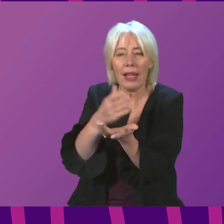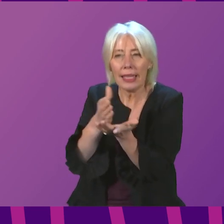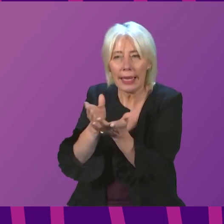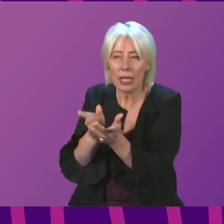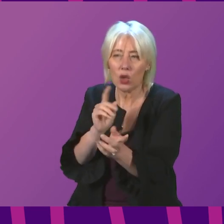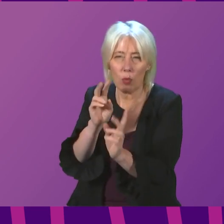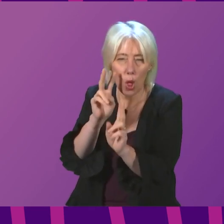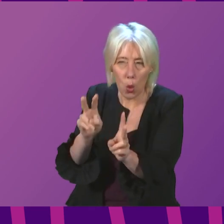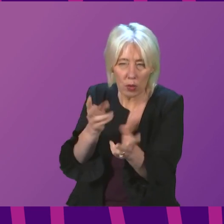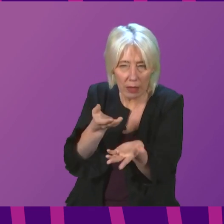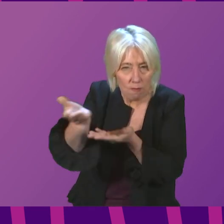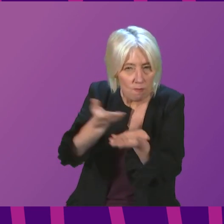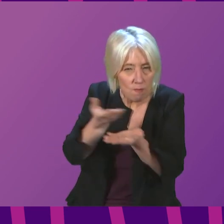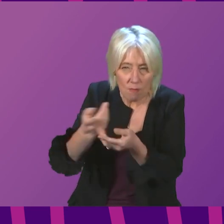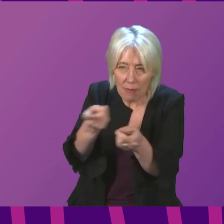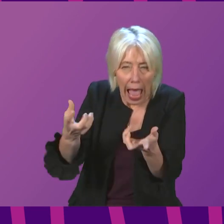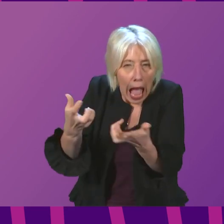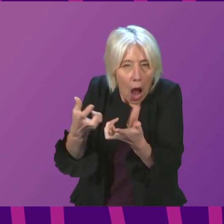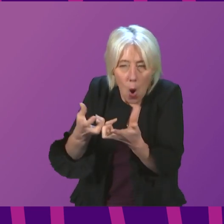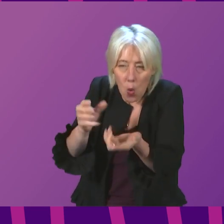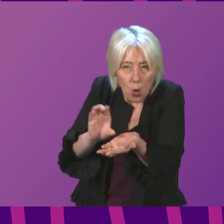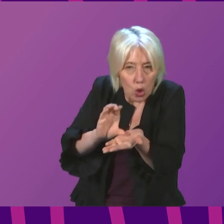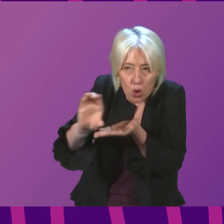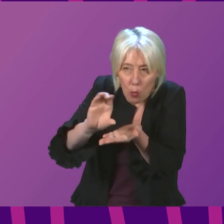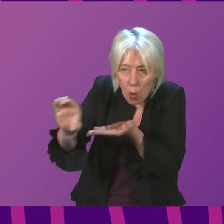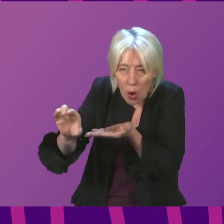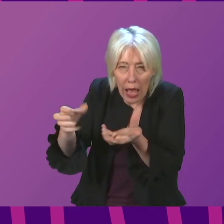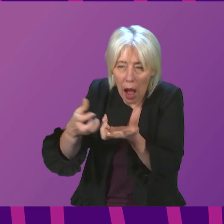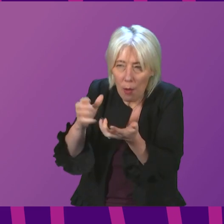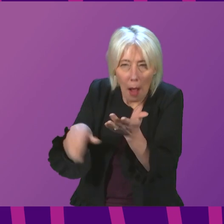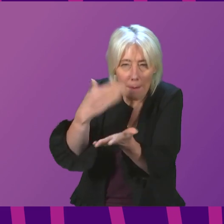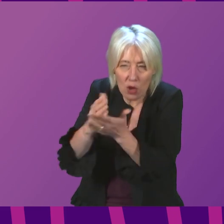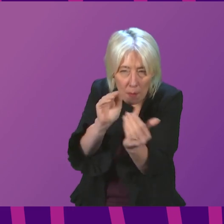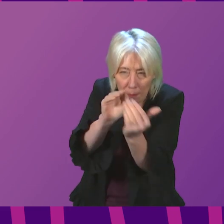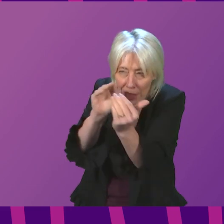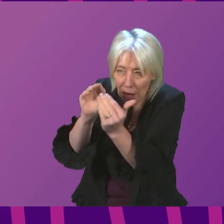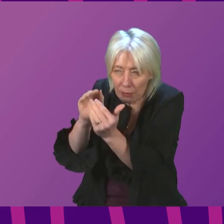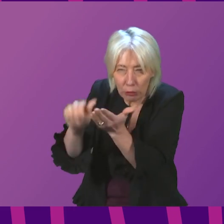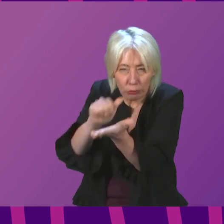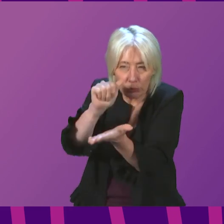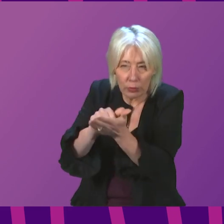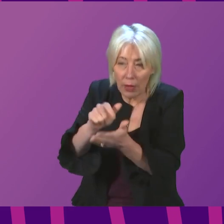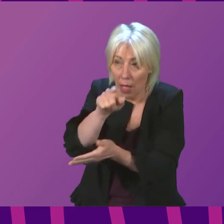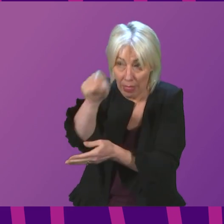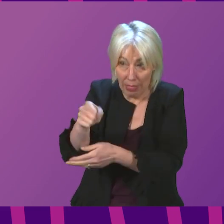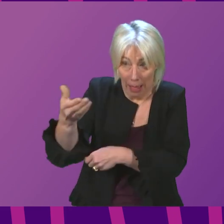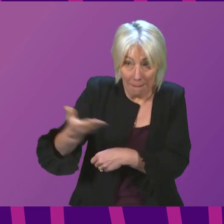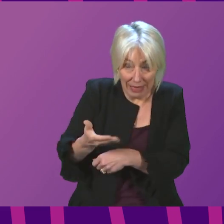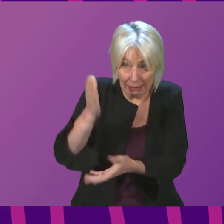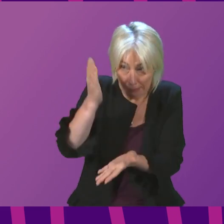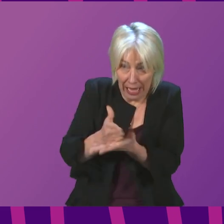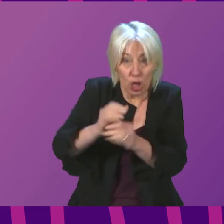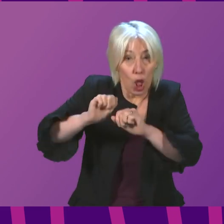the way in which financial support is provided can better be tailored to reflect actual losses by different businesses.